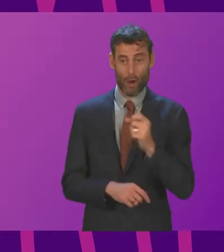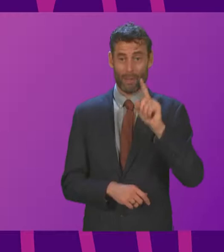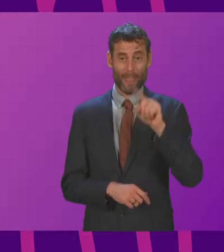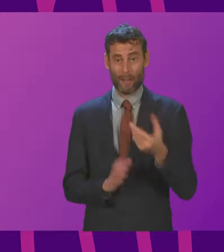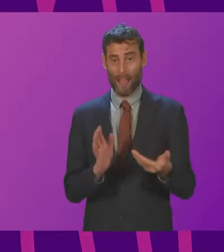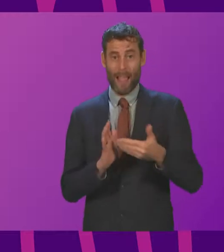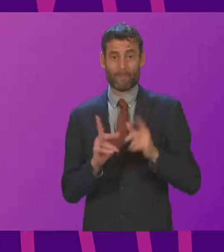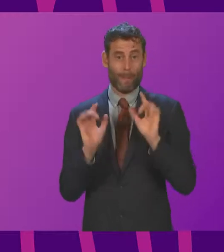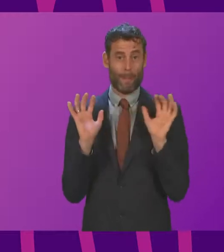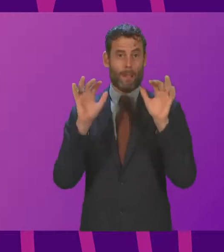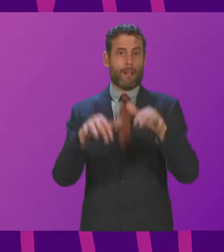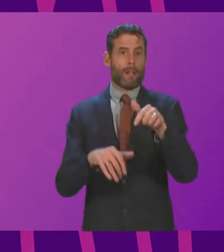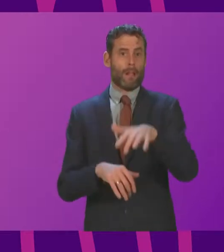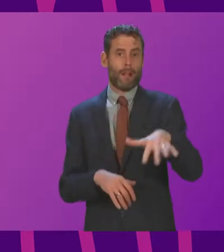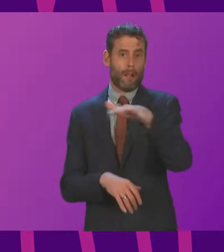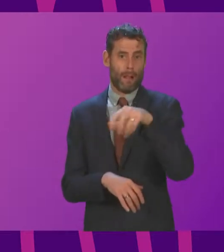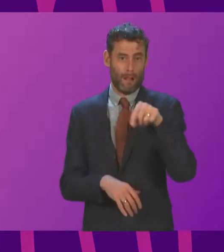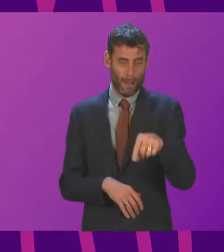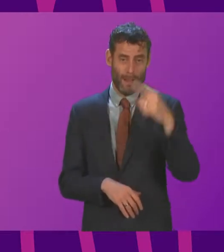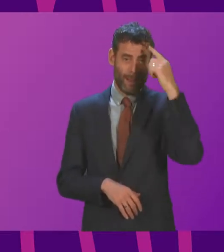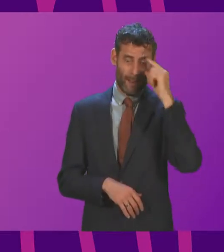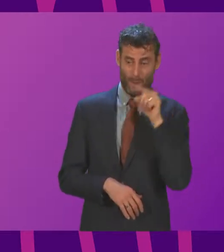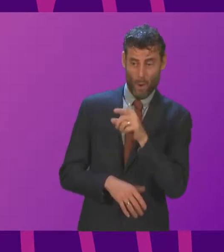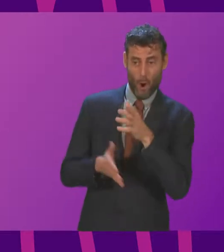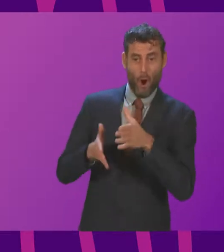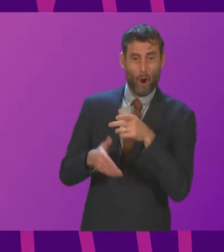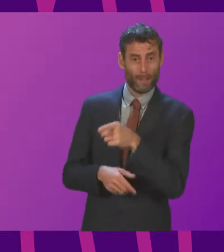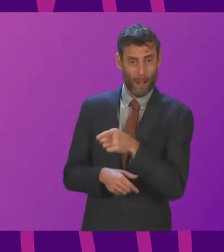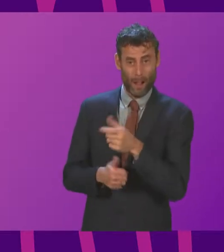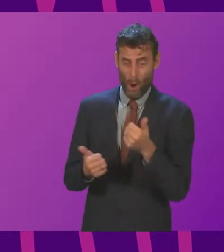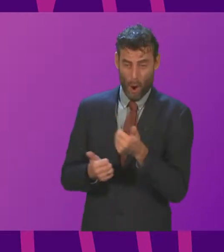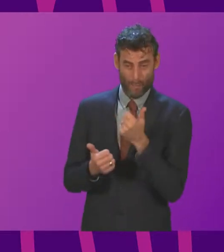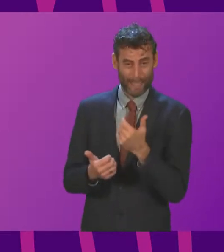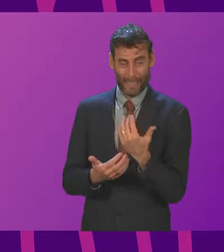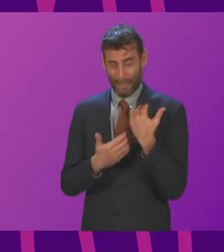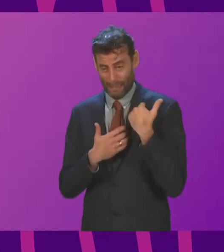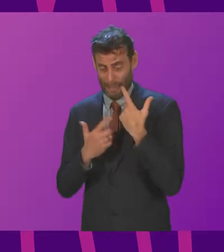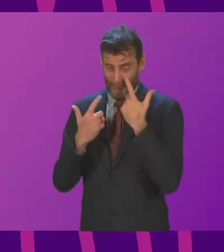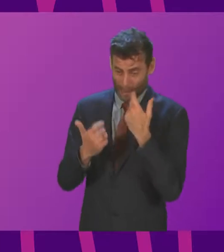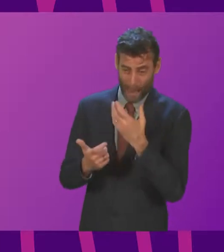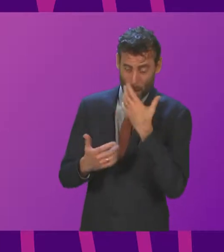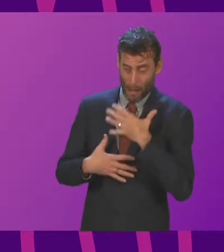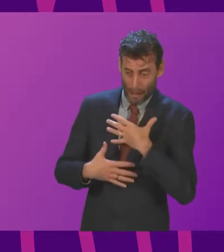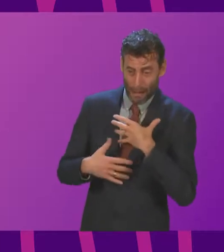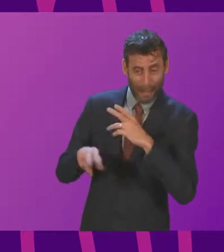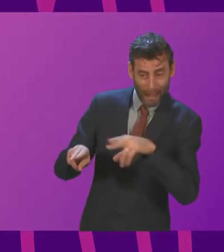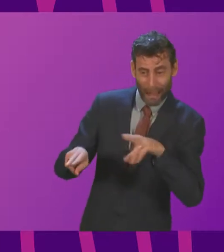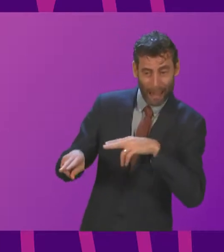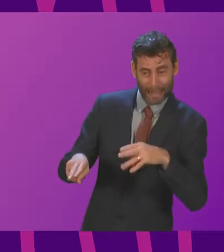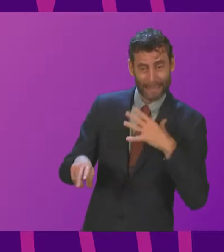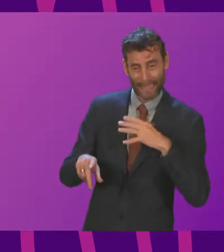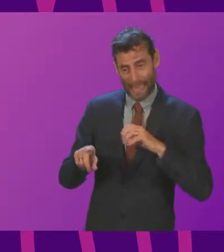that given the COVID cases are high and hospitals are already under or are overwhelmed, that there's likely to be an increase in patient